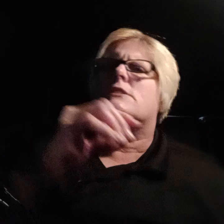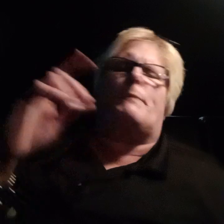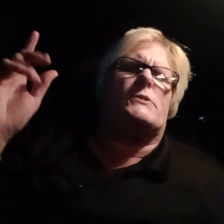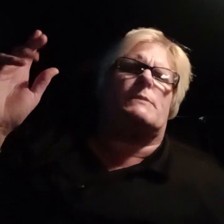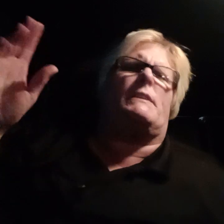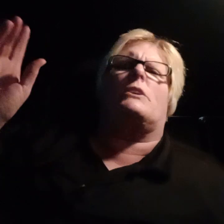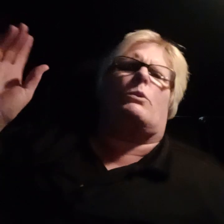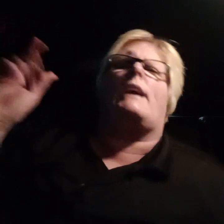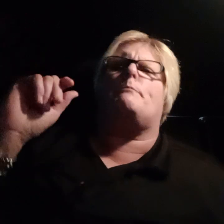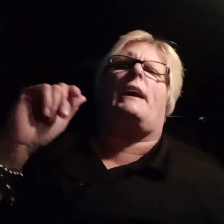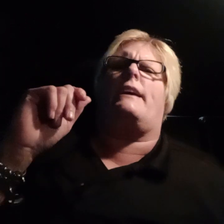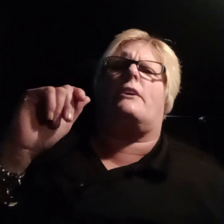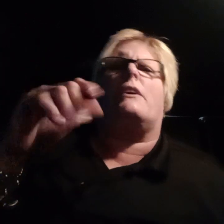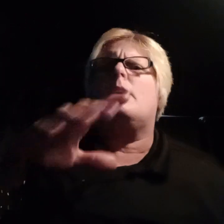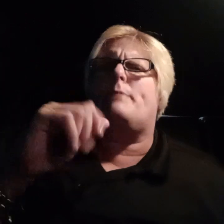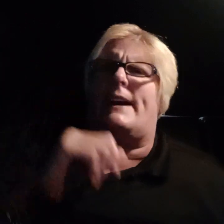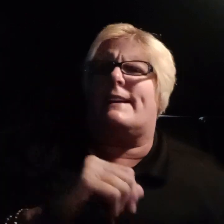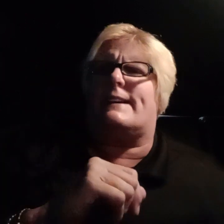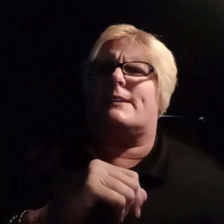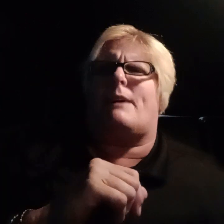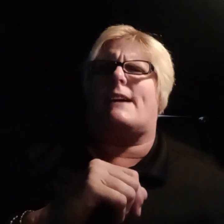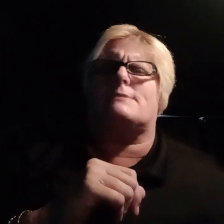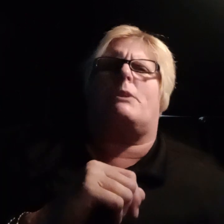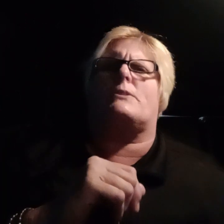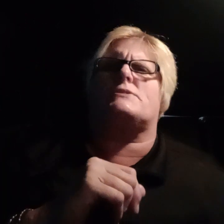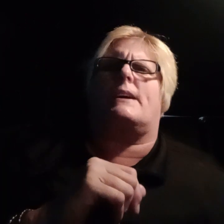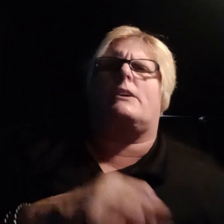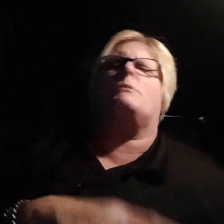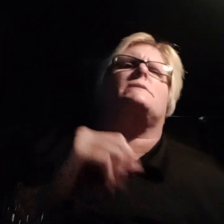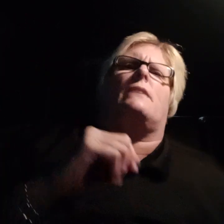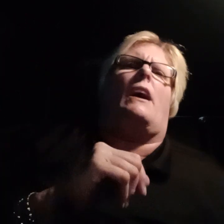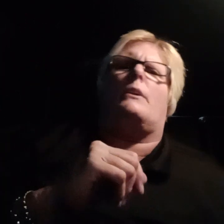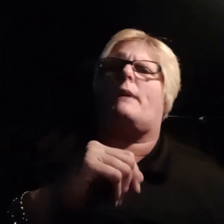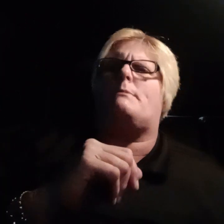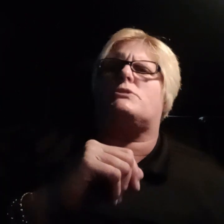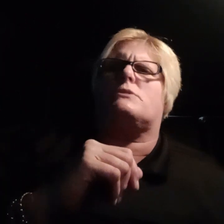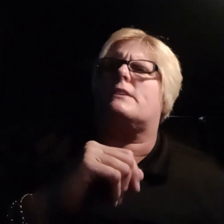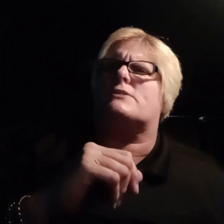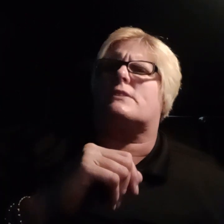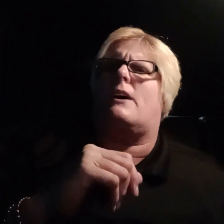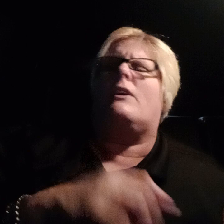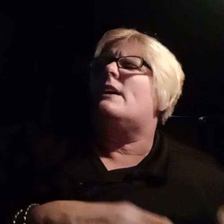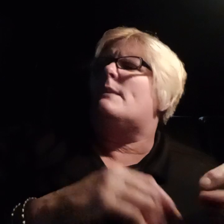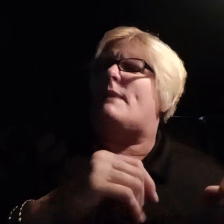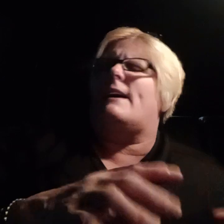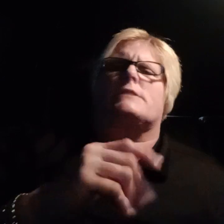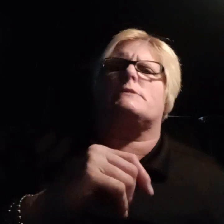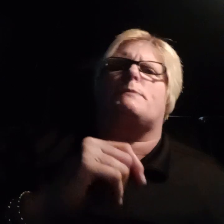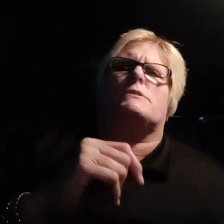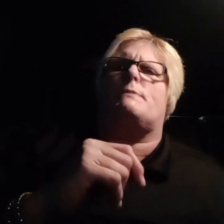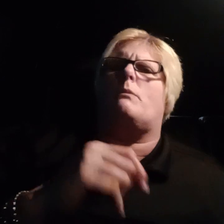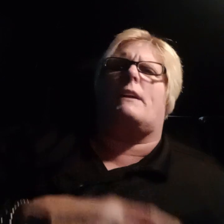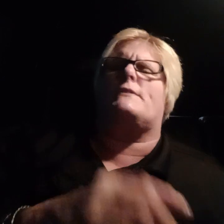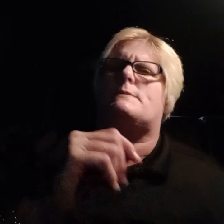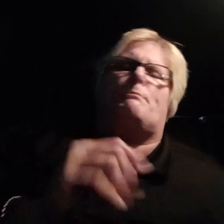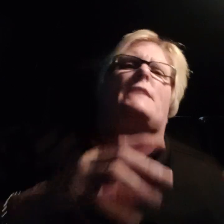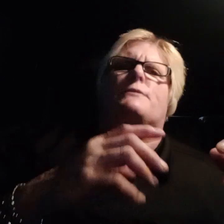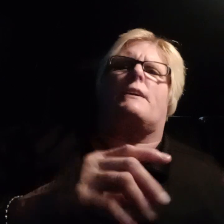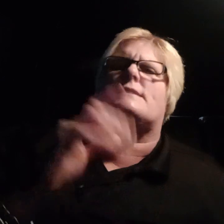Supposed to be the great painter. Painted Kid Rock's motorcycle. Was an Autorama two years ago. My husband's supposed to be one of his best friends.